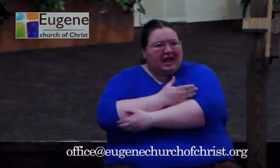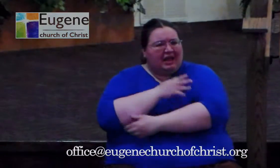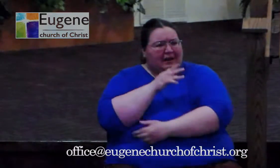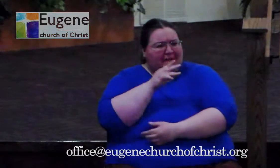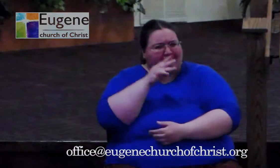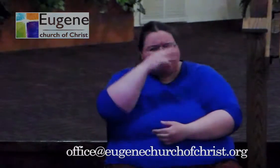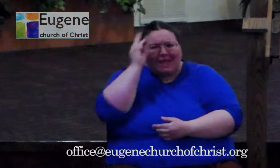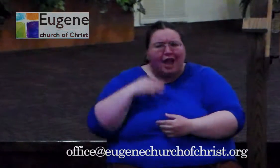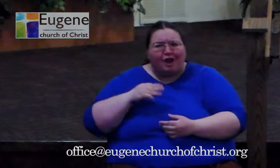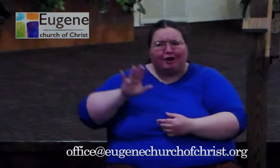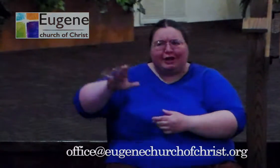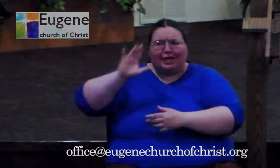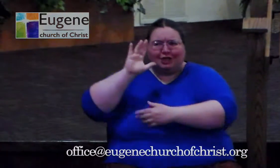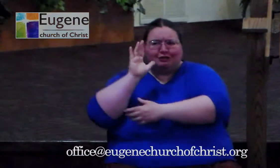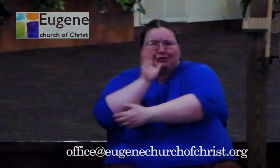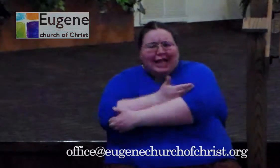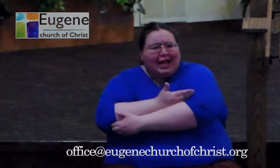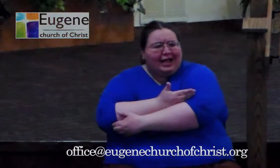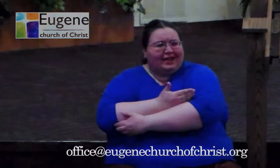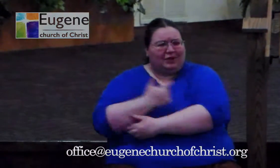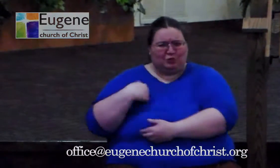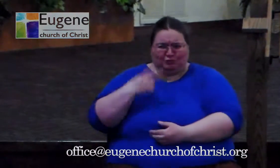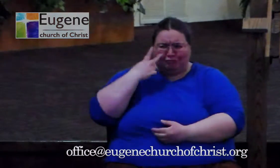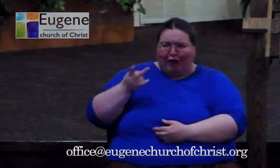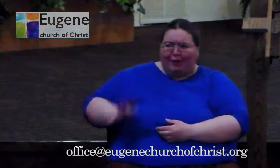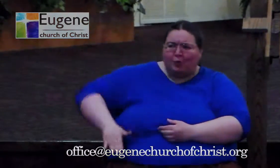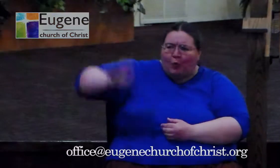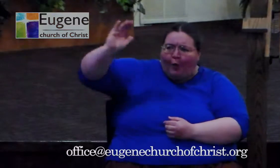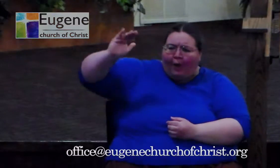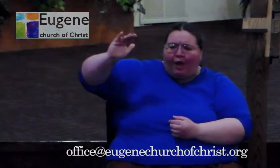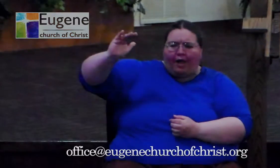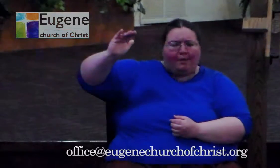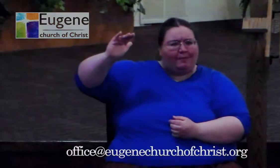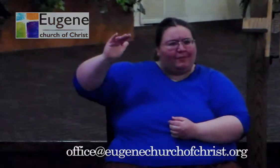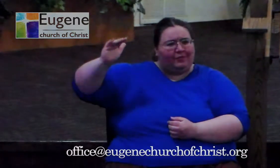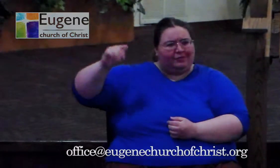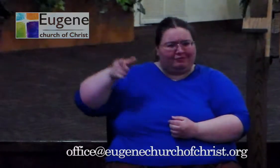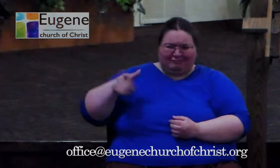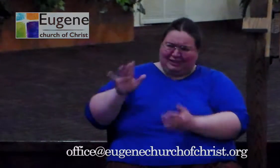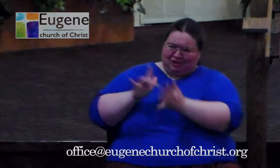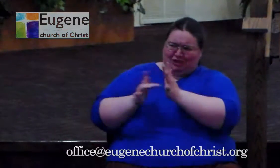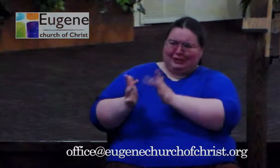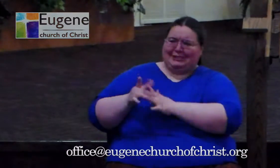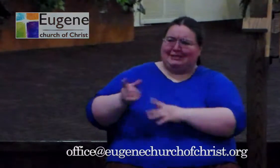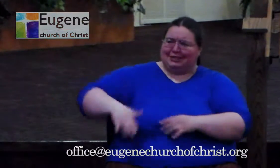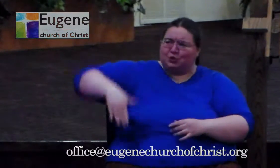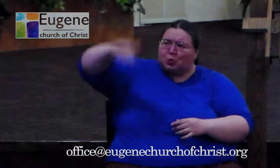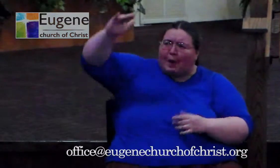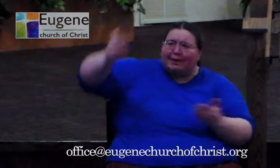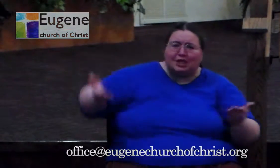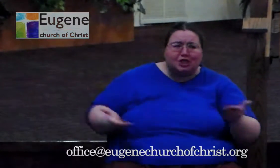guy grew up. That's just, that's a little Jesus. He grew up here. We saw him working around his dad's shop.